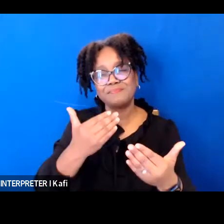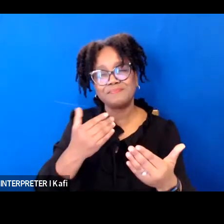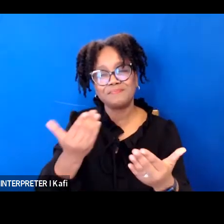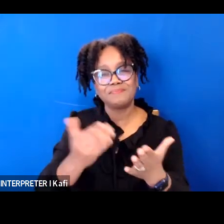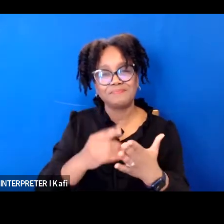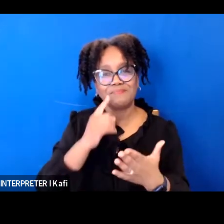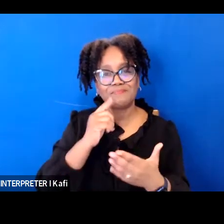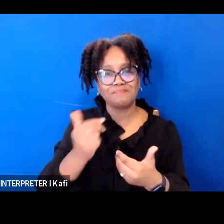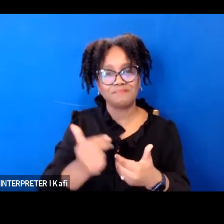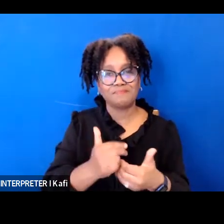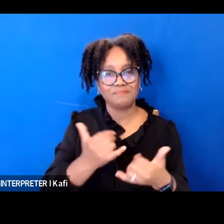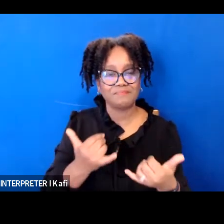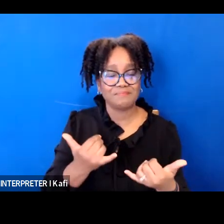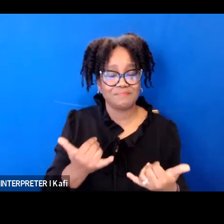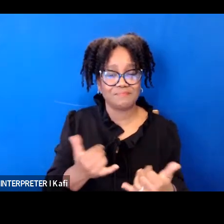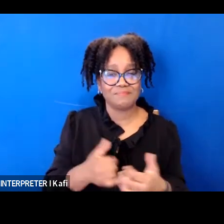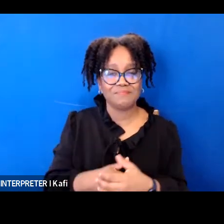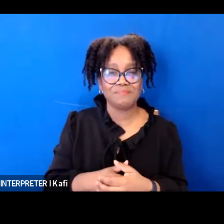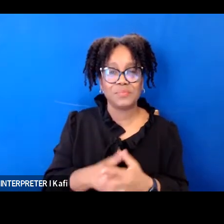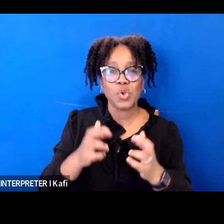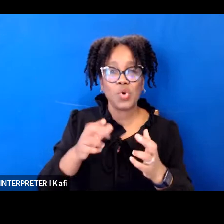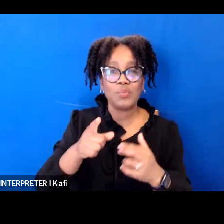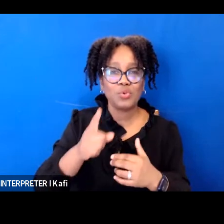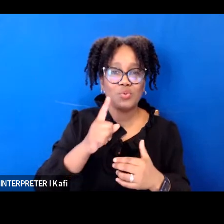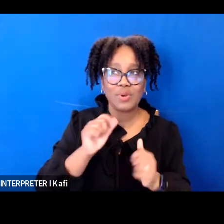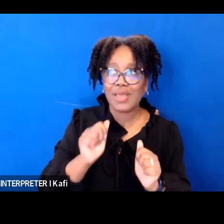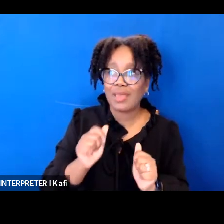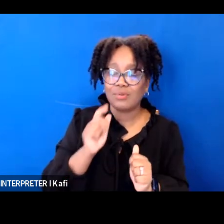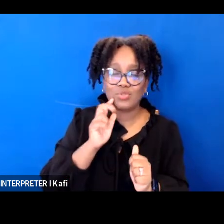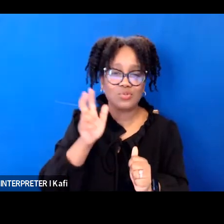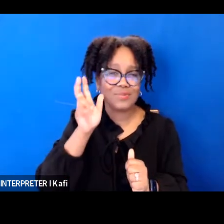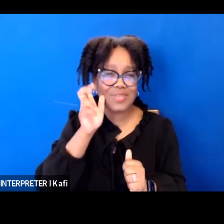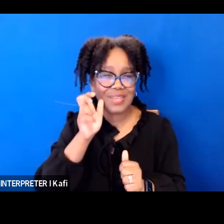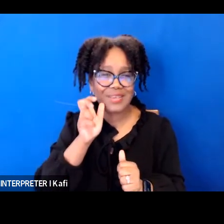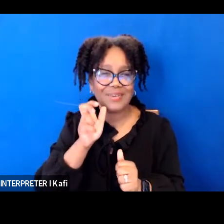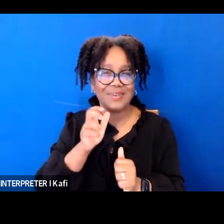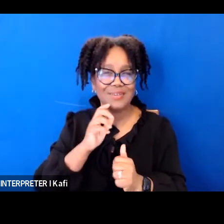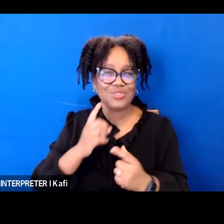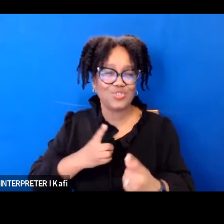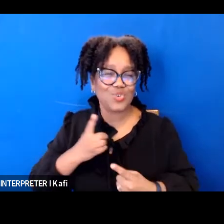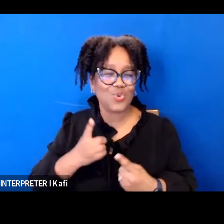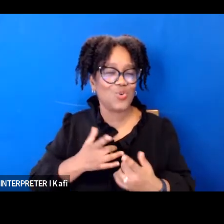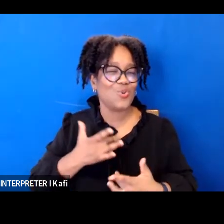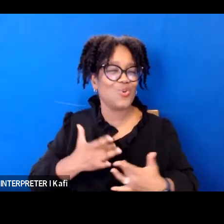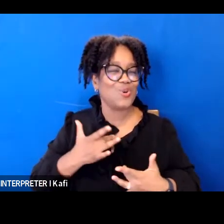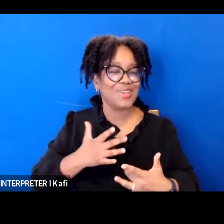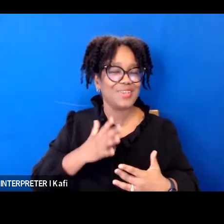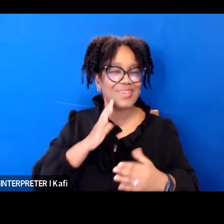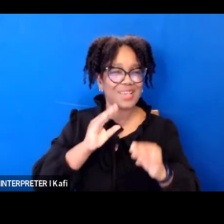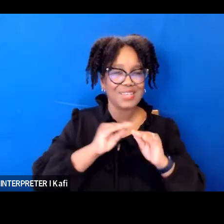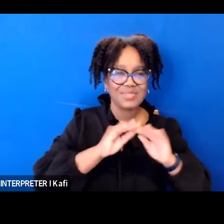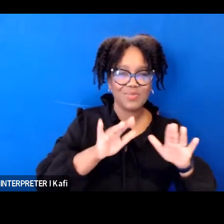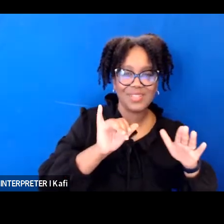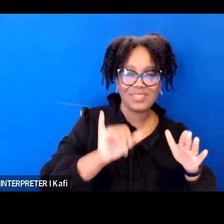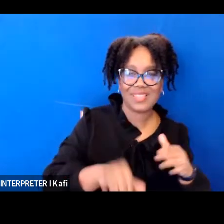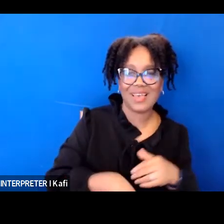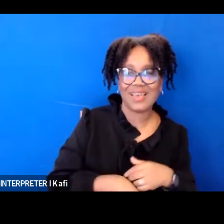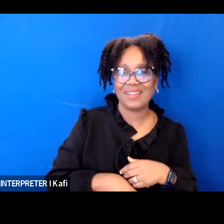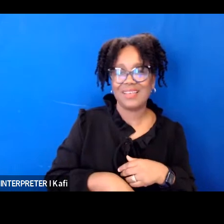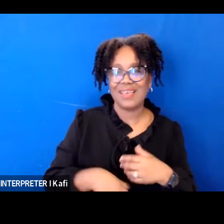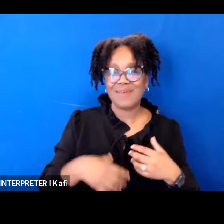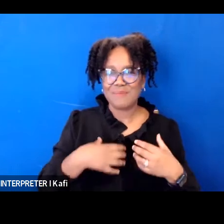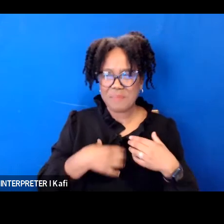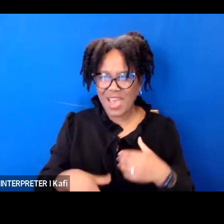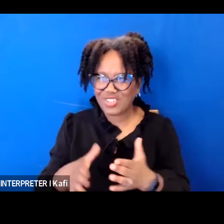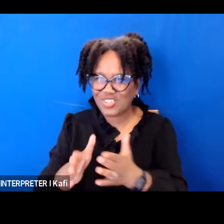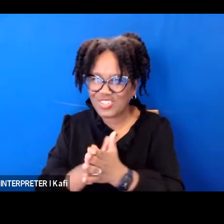and passion and further affirm how qualified judge katanji brown jackson is the work isn't over